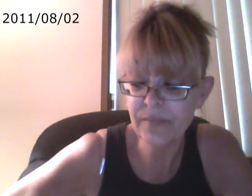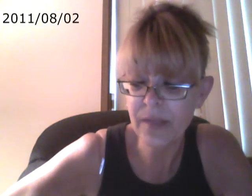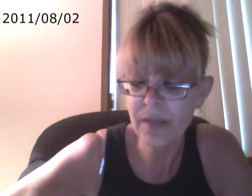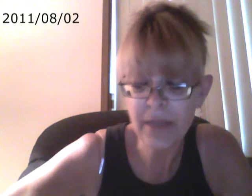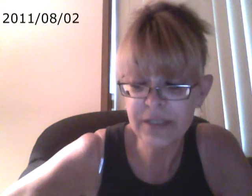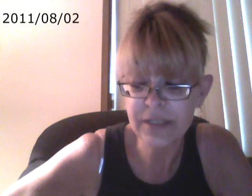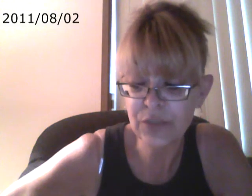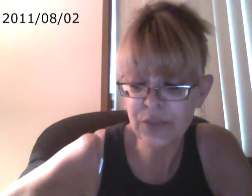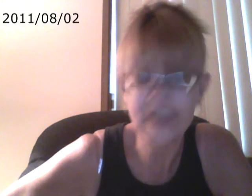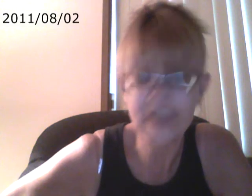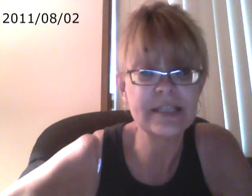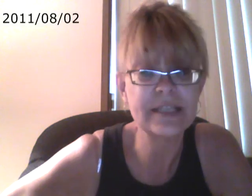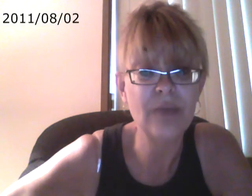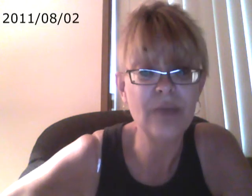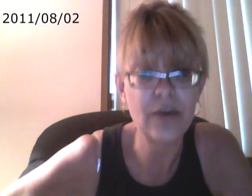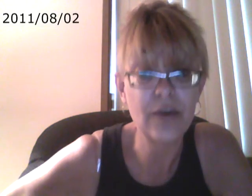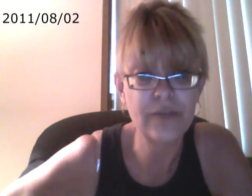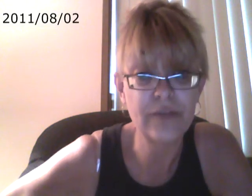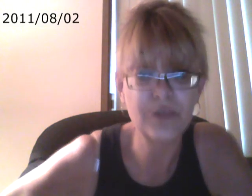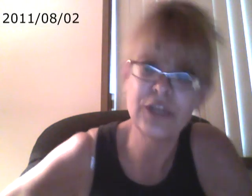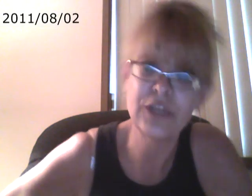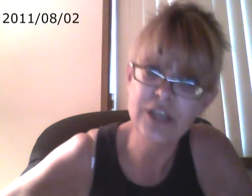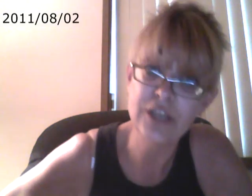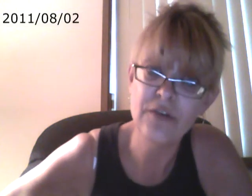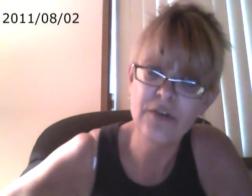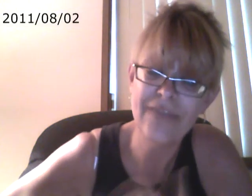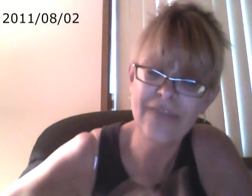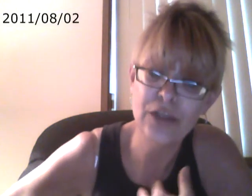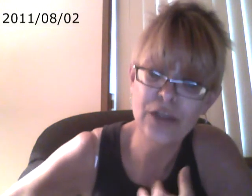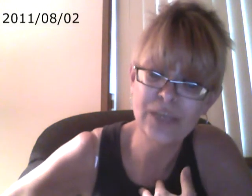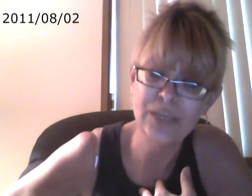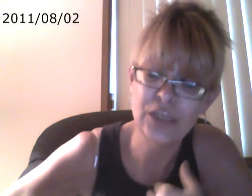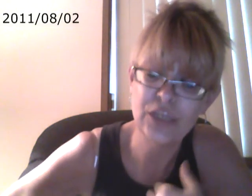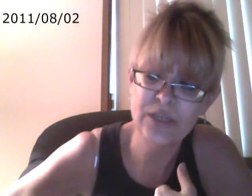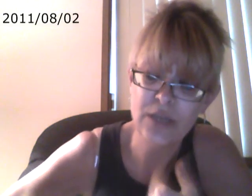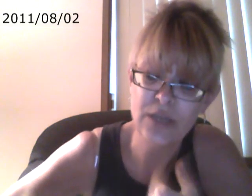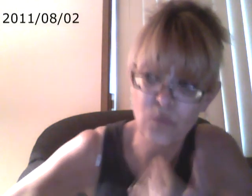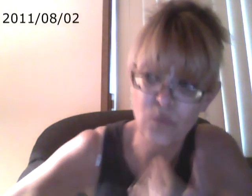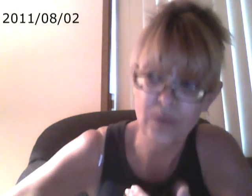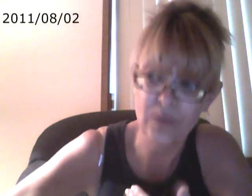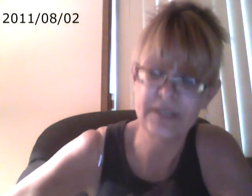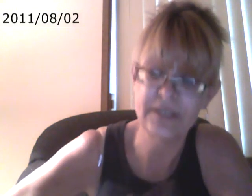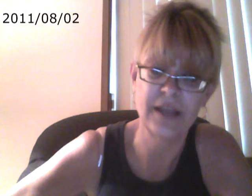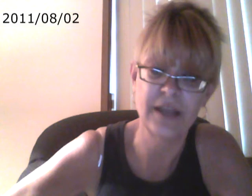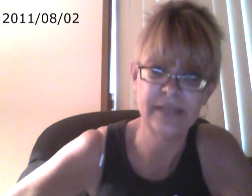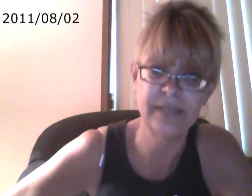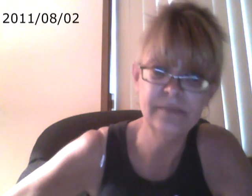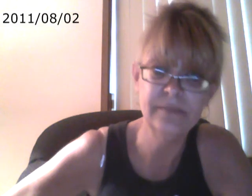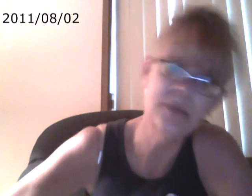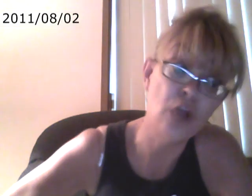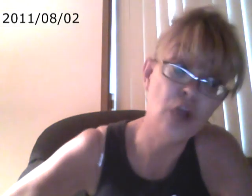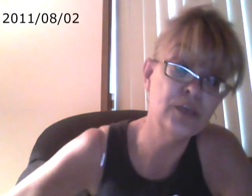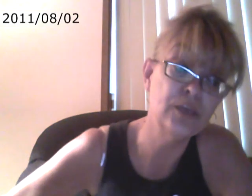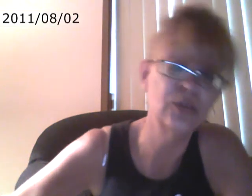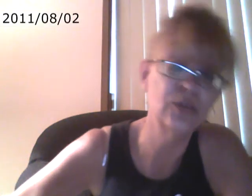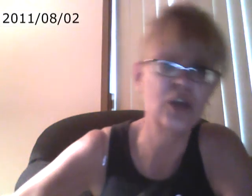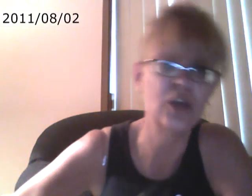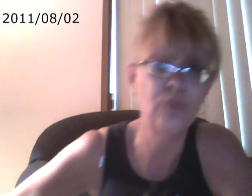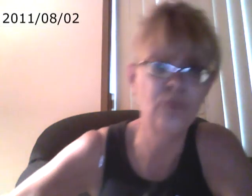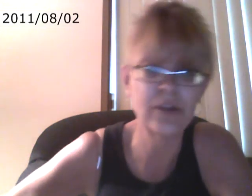money is a good way to see how you're valuing yourself, valuing yourself with society. Are you equal? Are you more than?